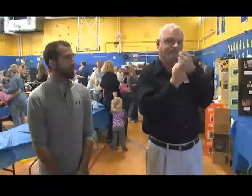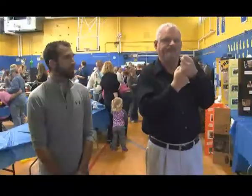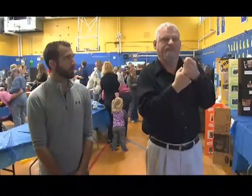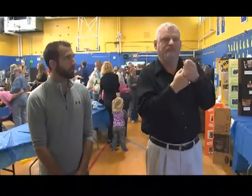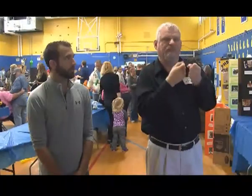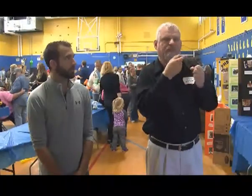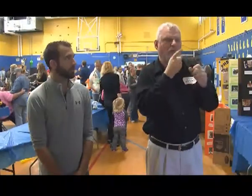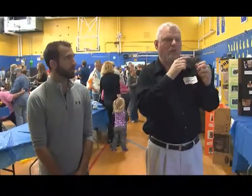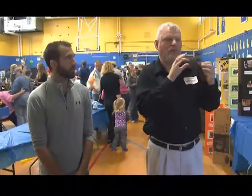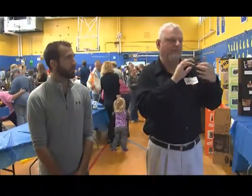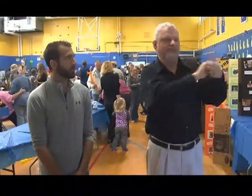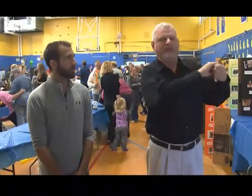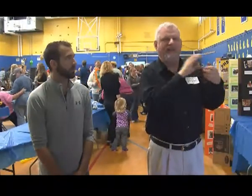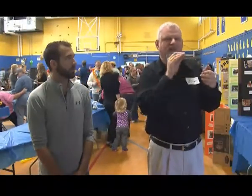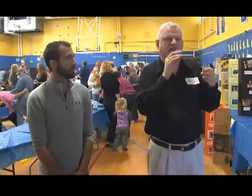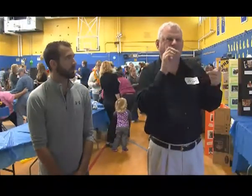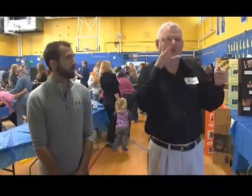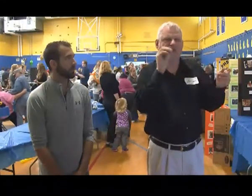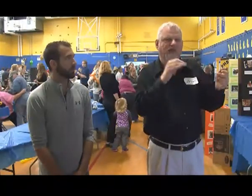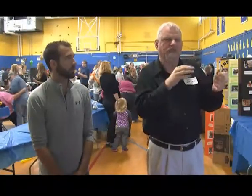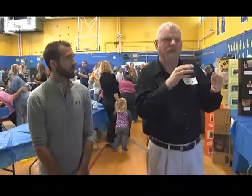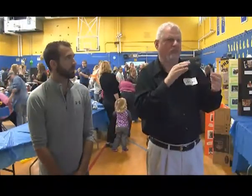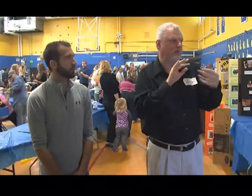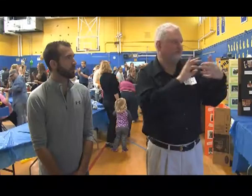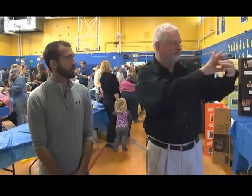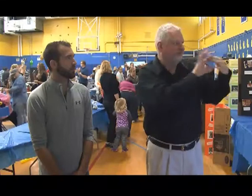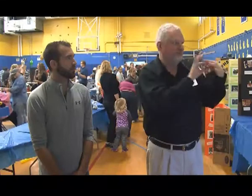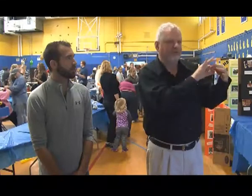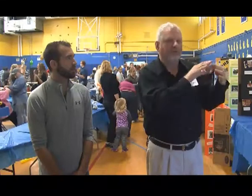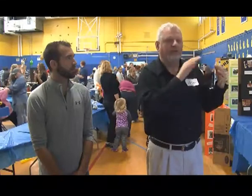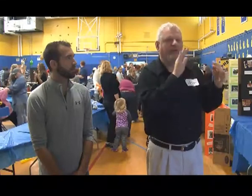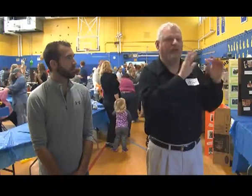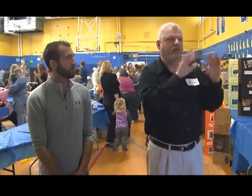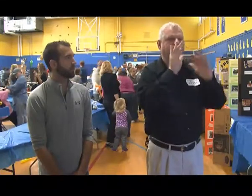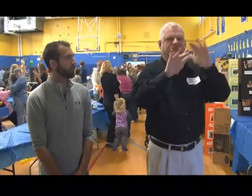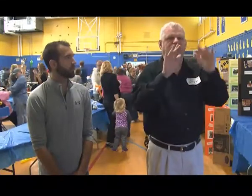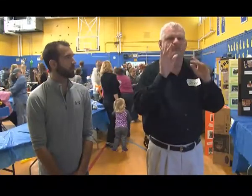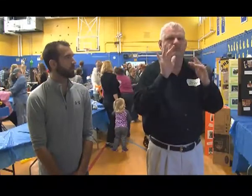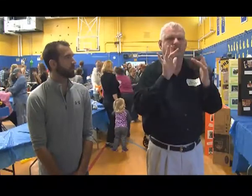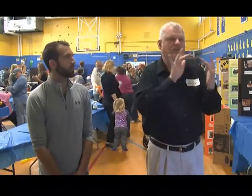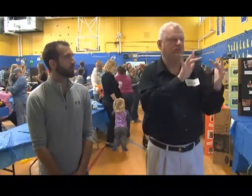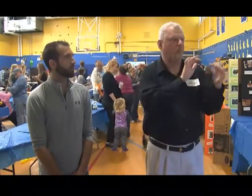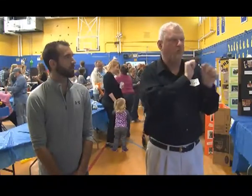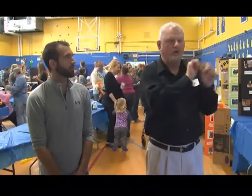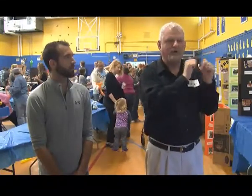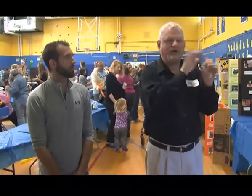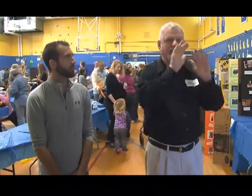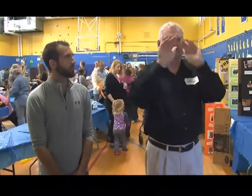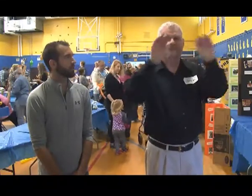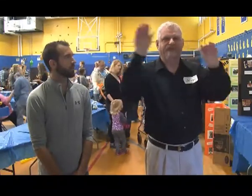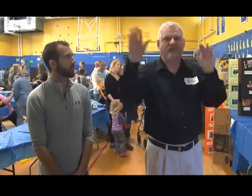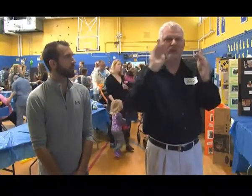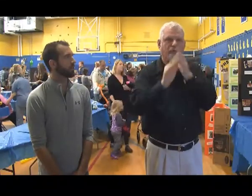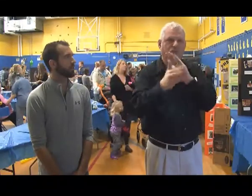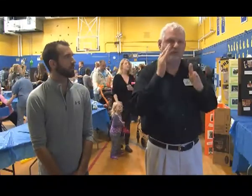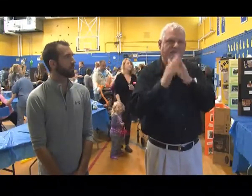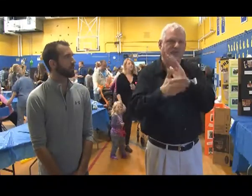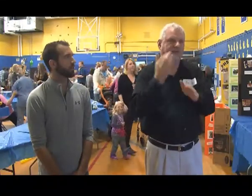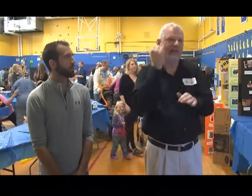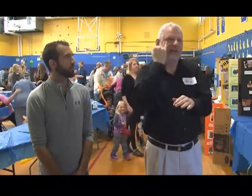of Maine. The DMR can contact us and we will work closely with them to work on outreach, to get the community